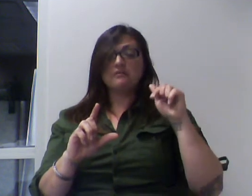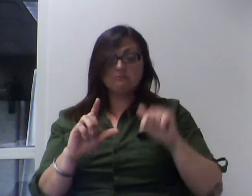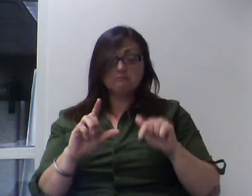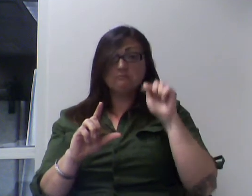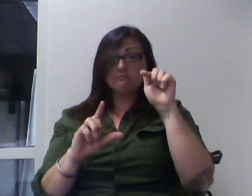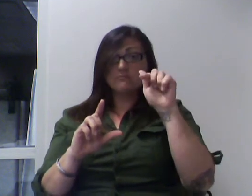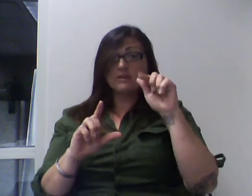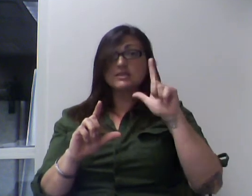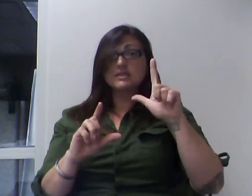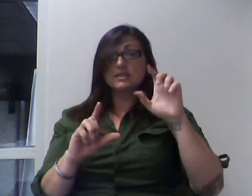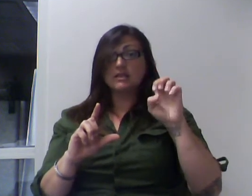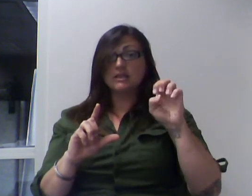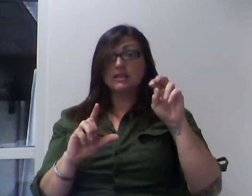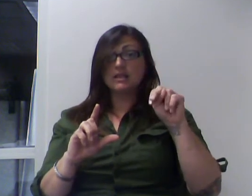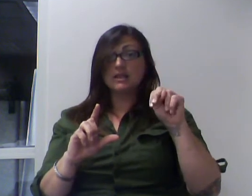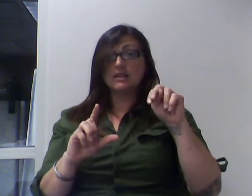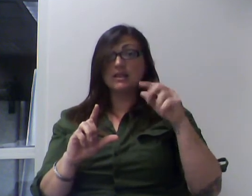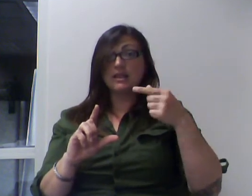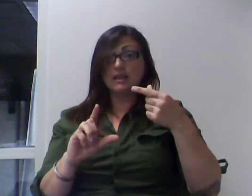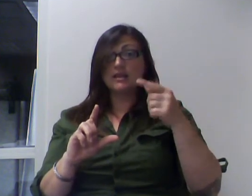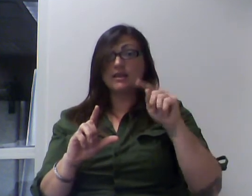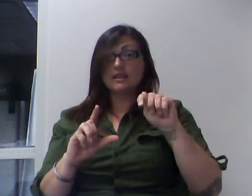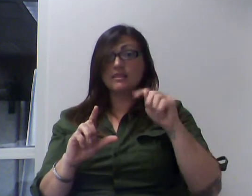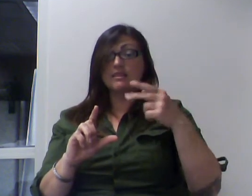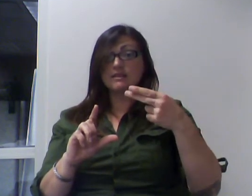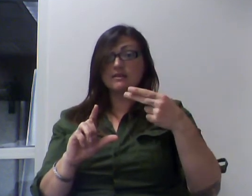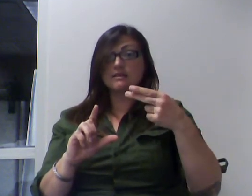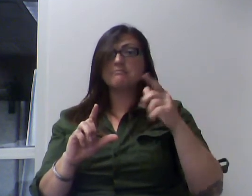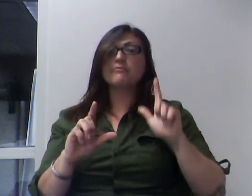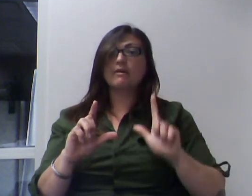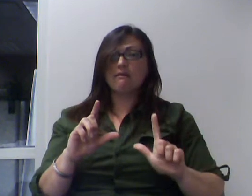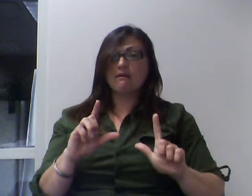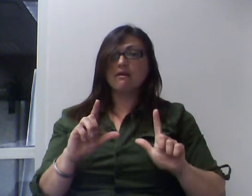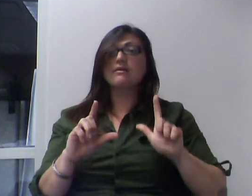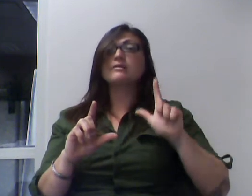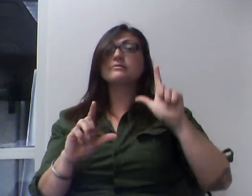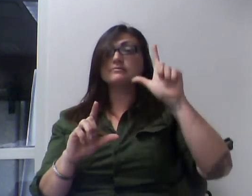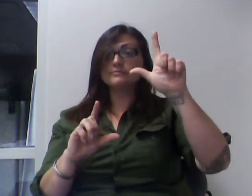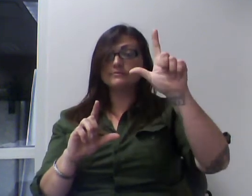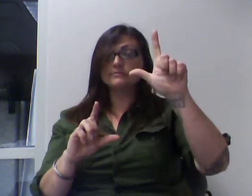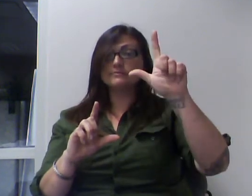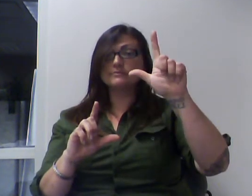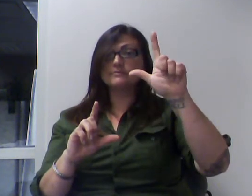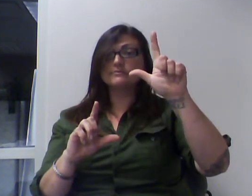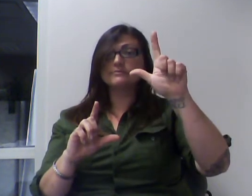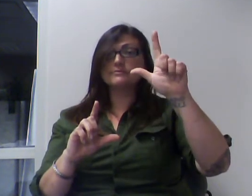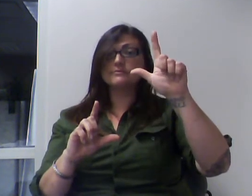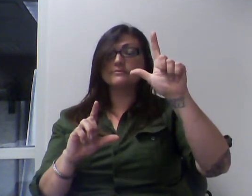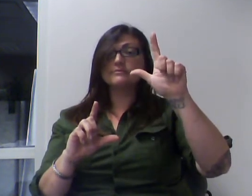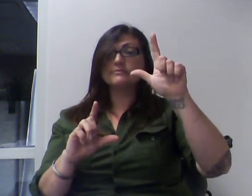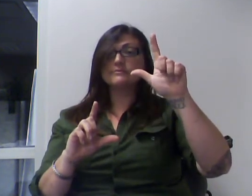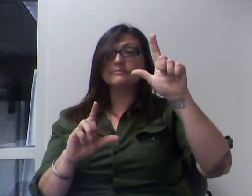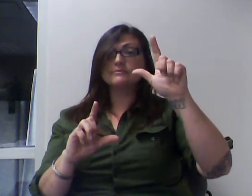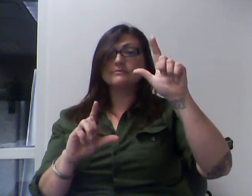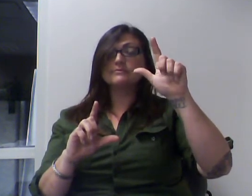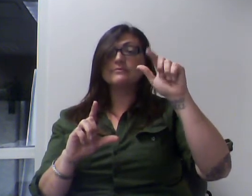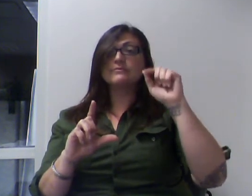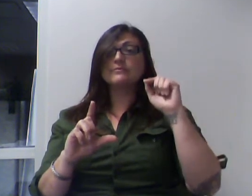or we use L to represent length, if we call that length, to get around this thing and surround it,